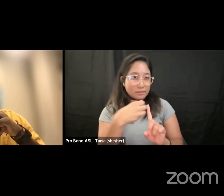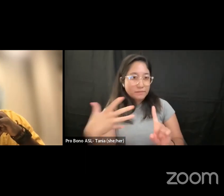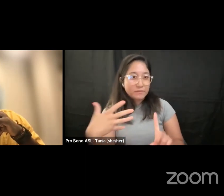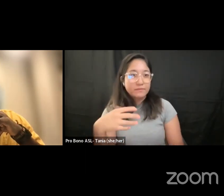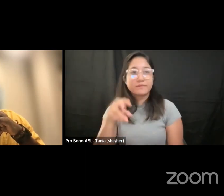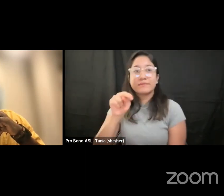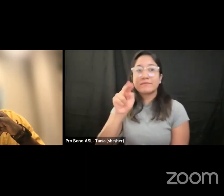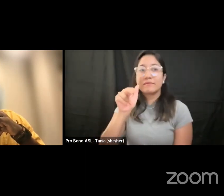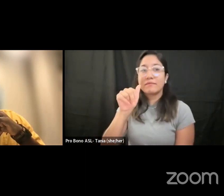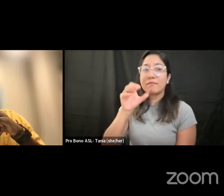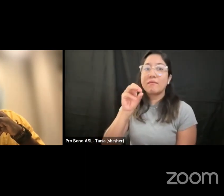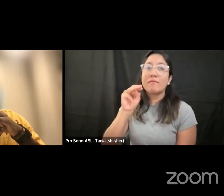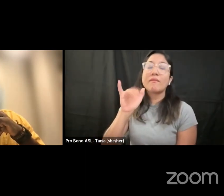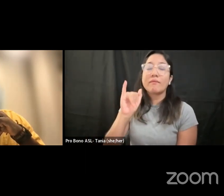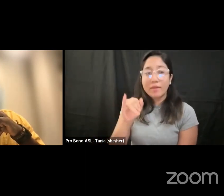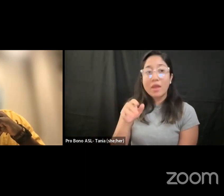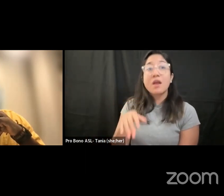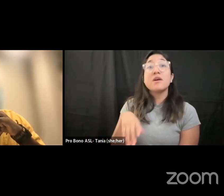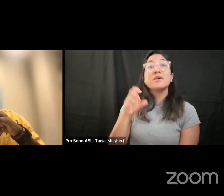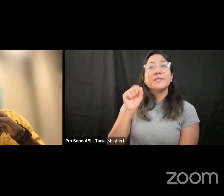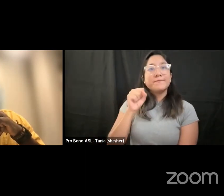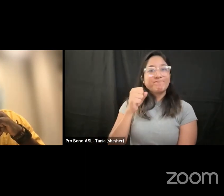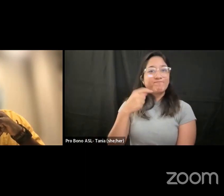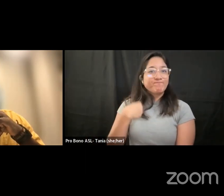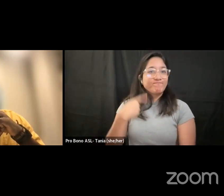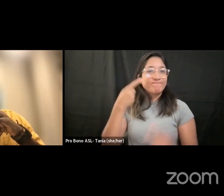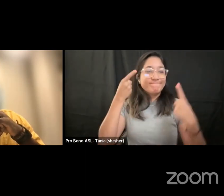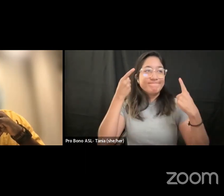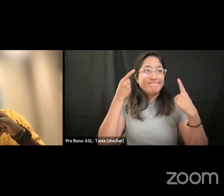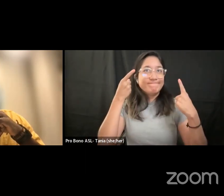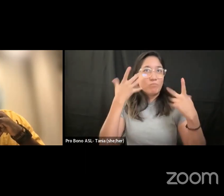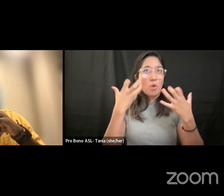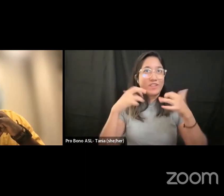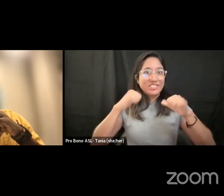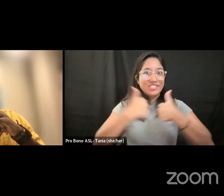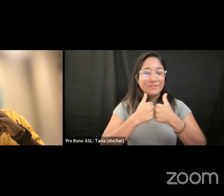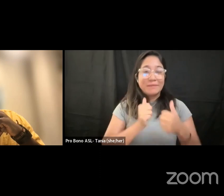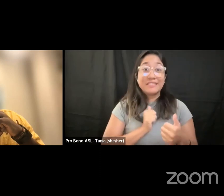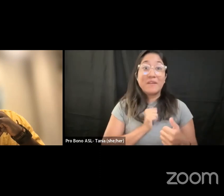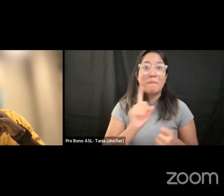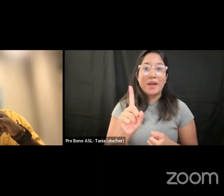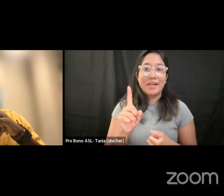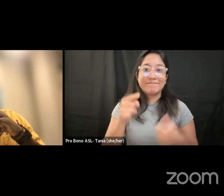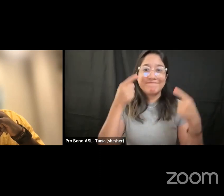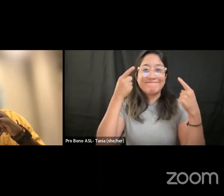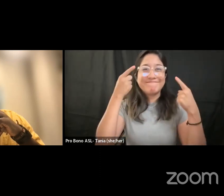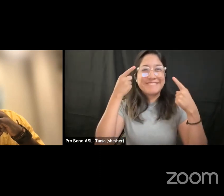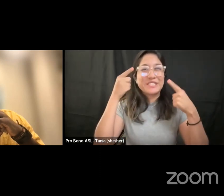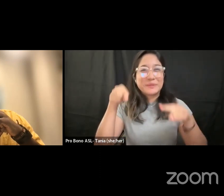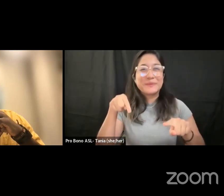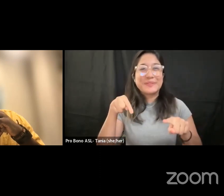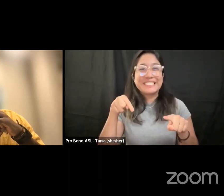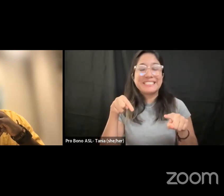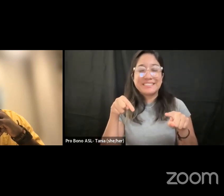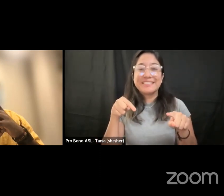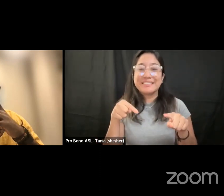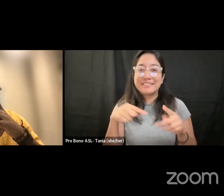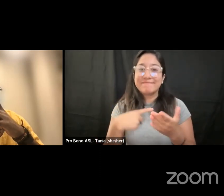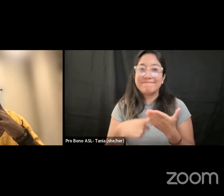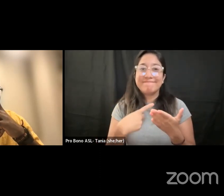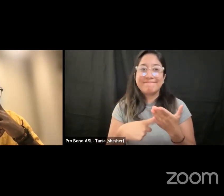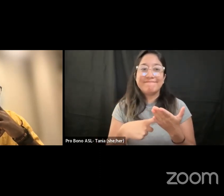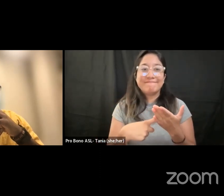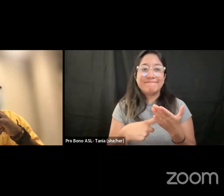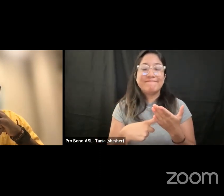challenge myself and say i agree sometimes um on on this particular argument that he